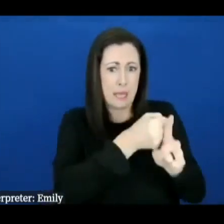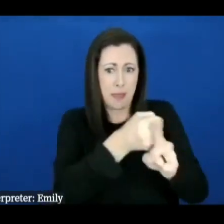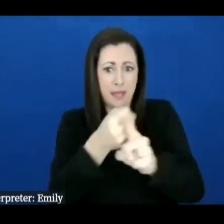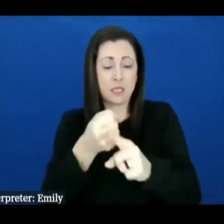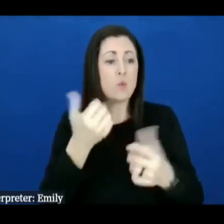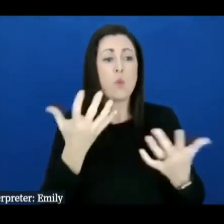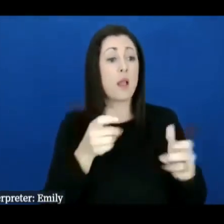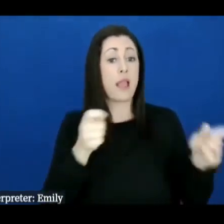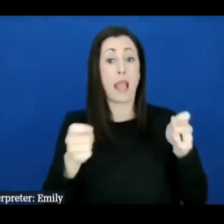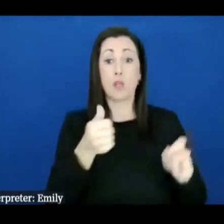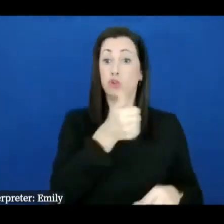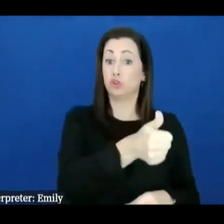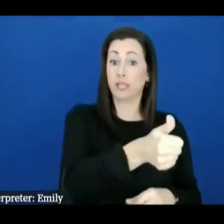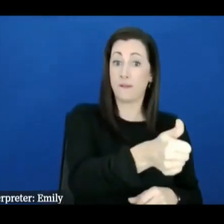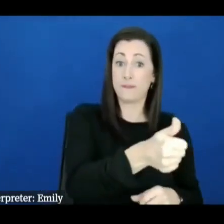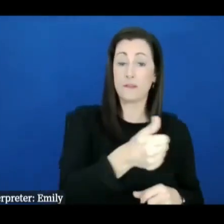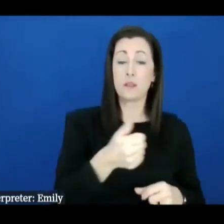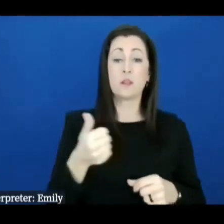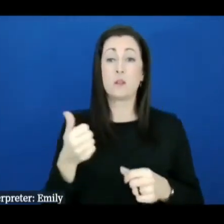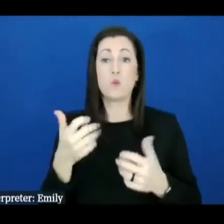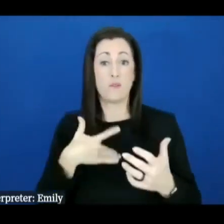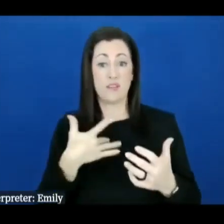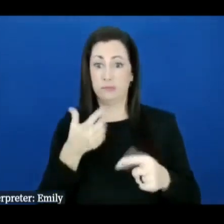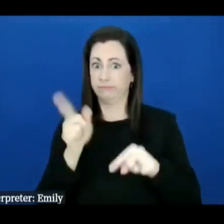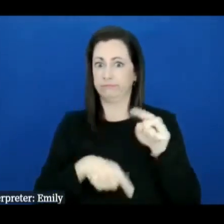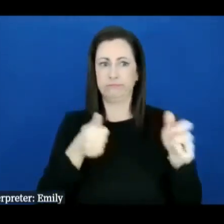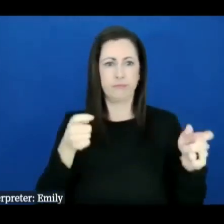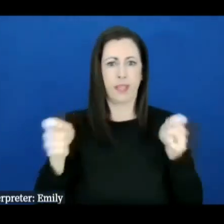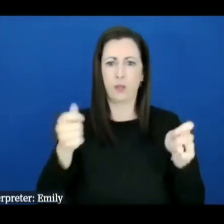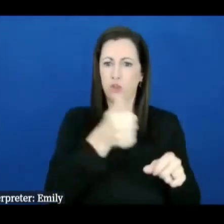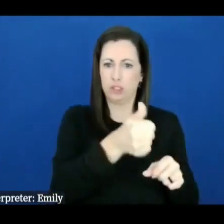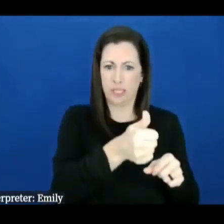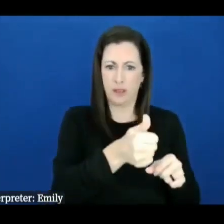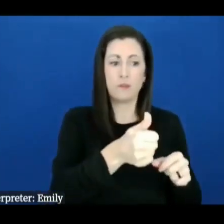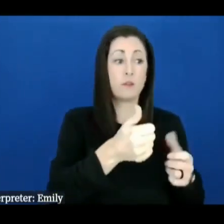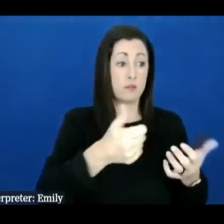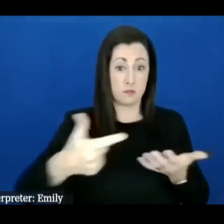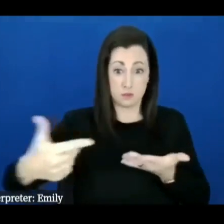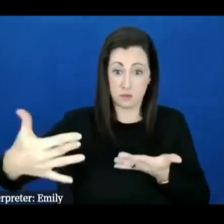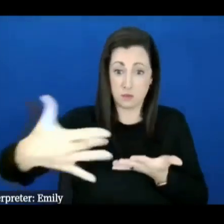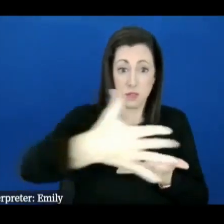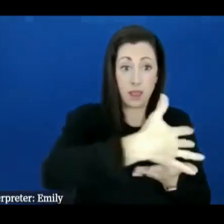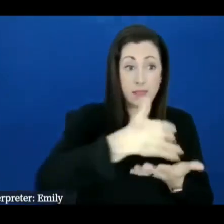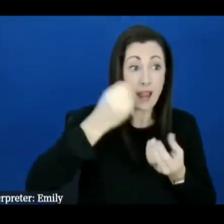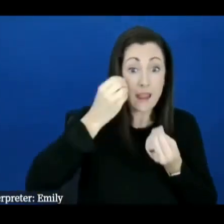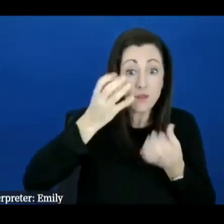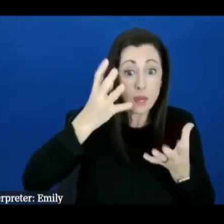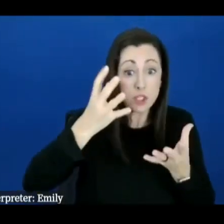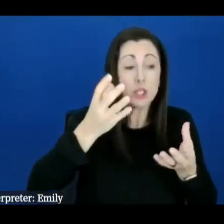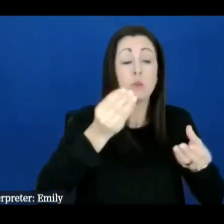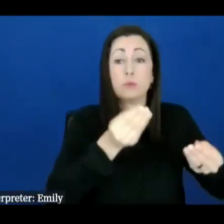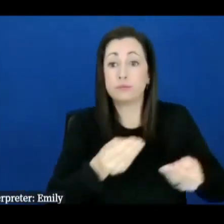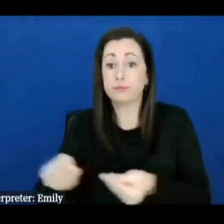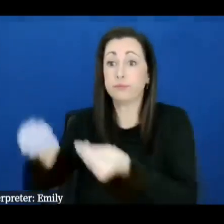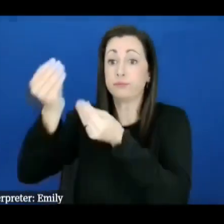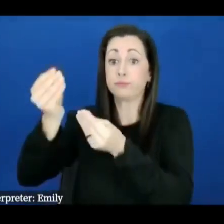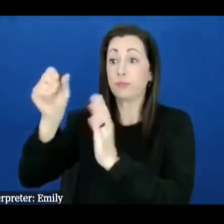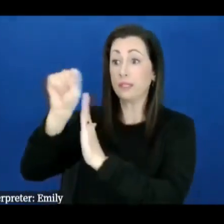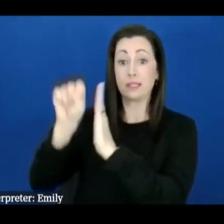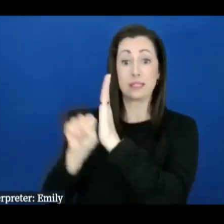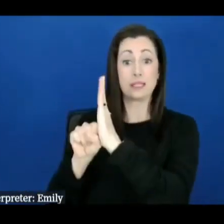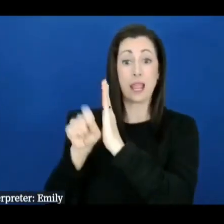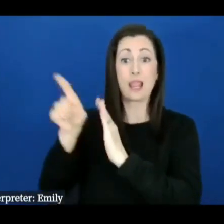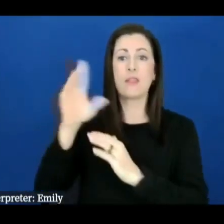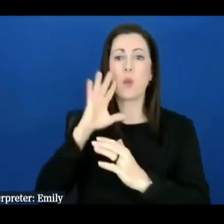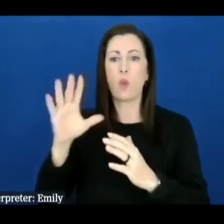own what do you uh what can you not do on your own and that information will get pushed up to the state will be prioritized and again we